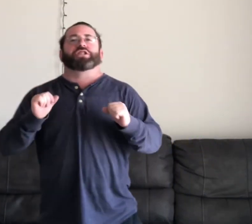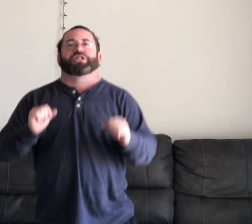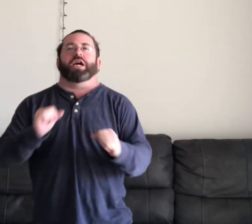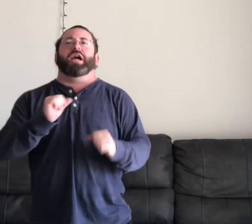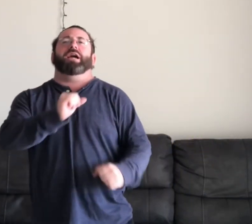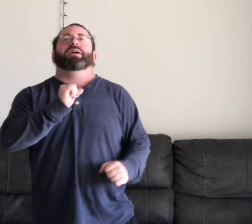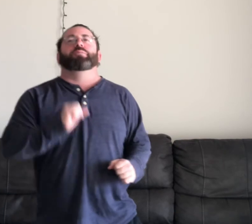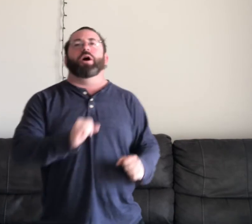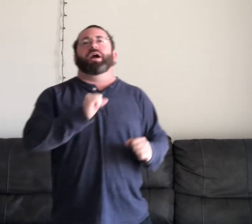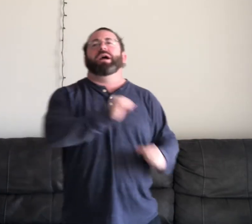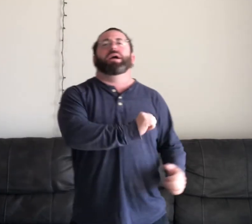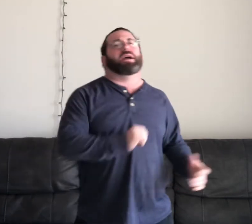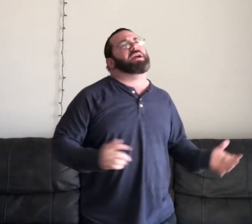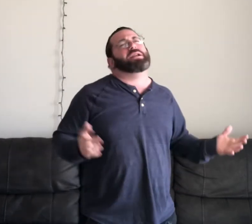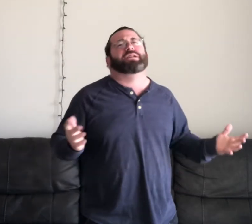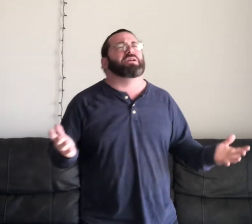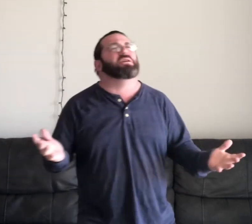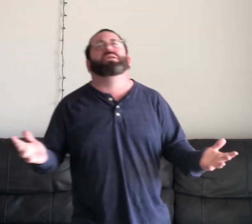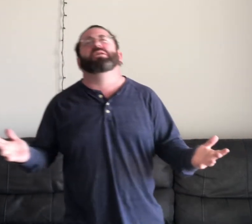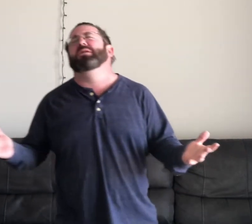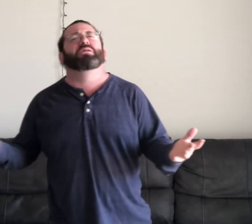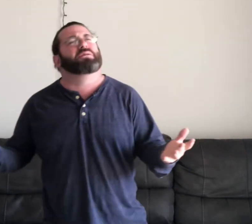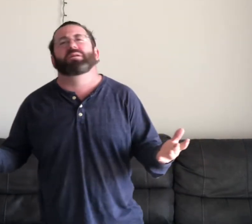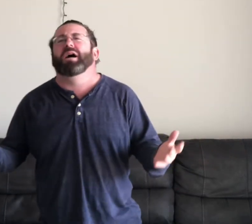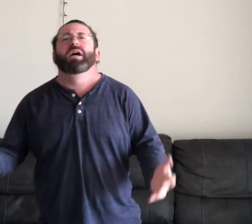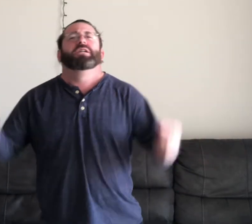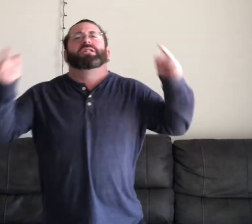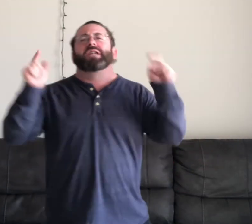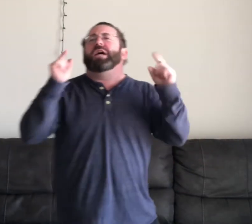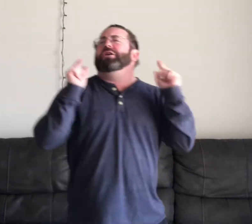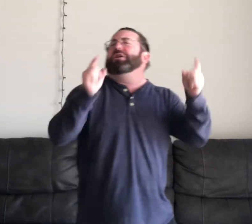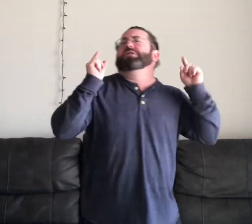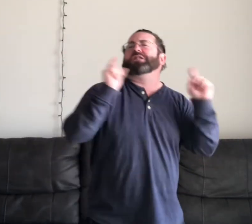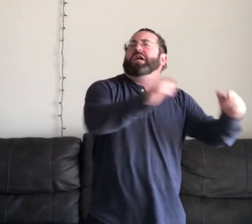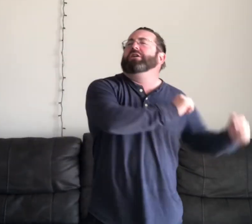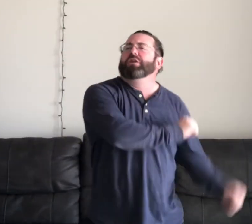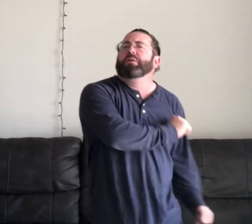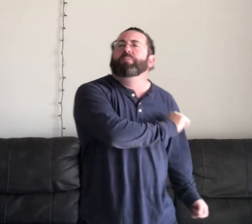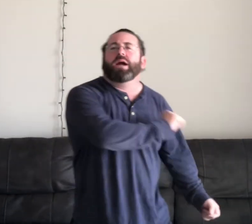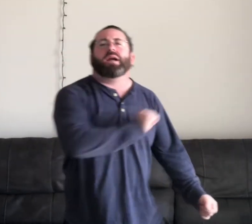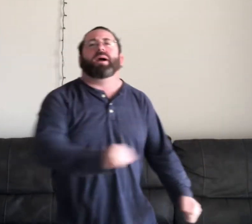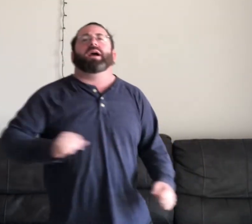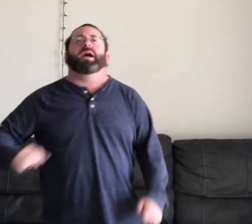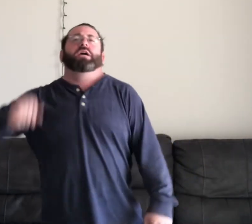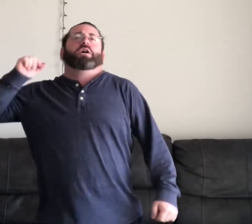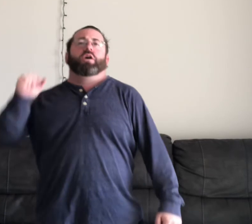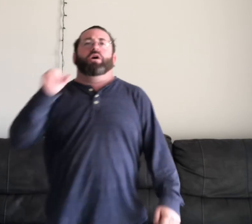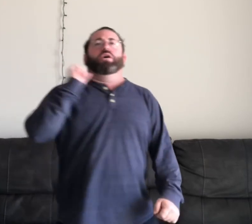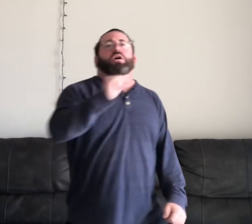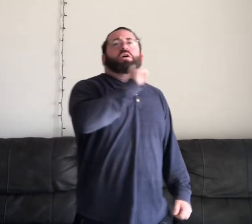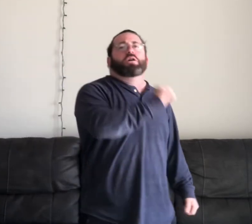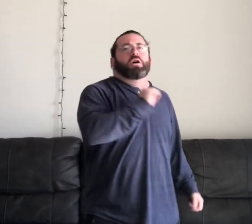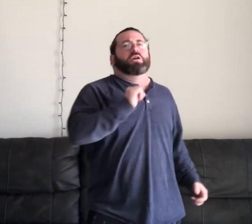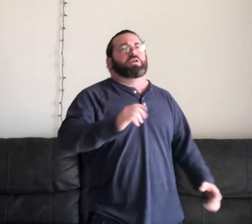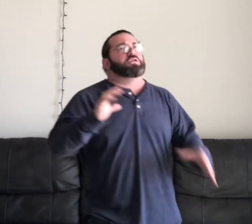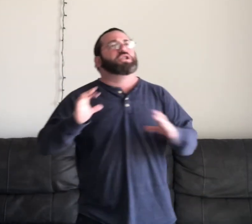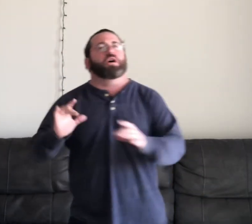same way too Say you do, say you do, baby Oh, show